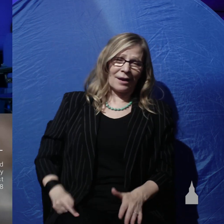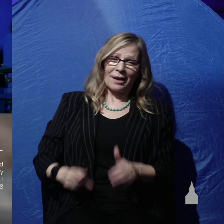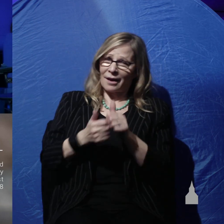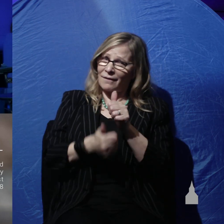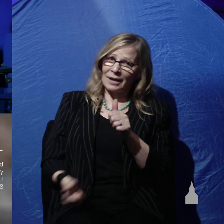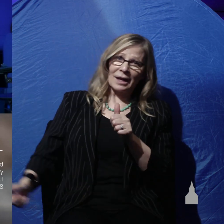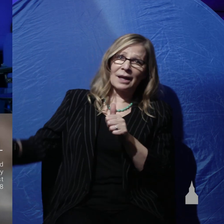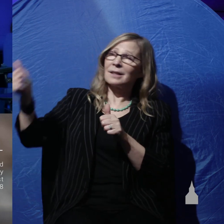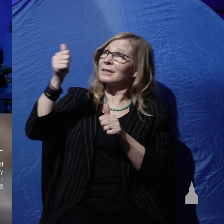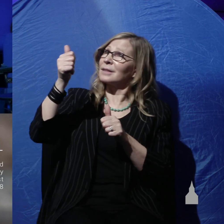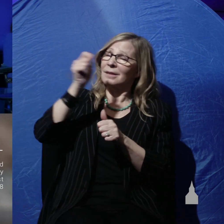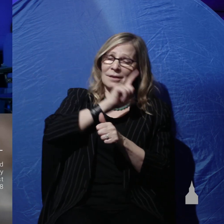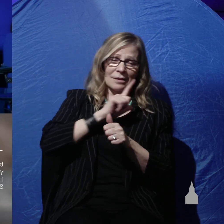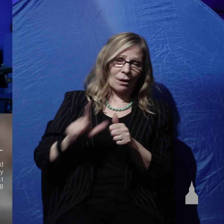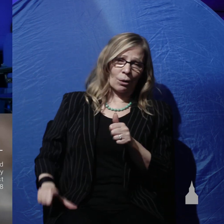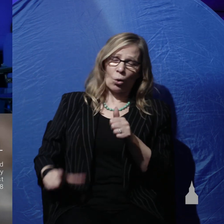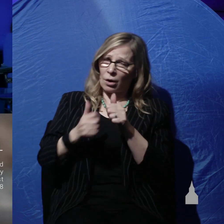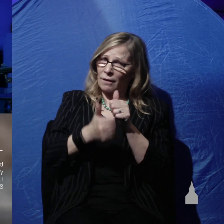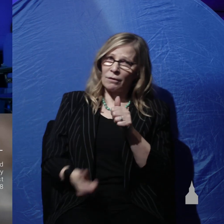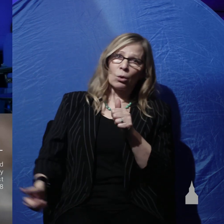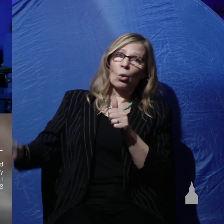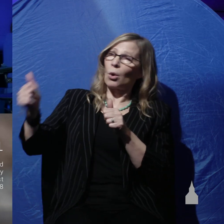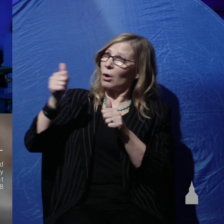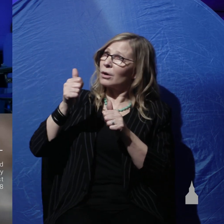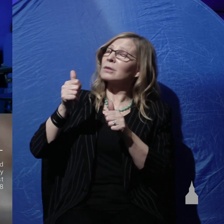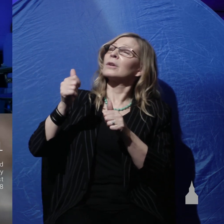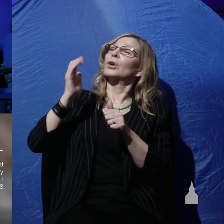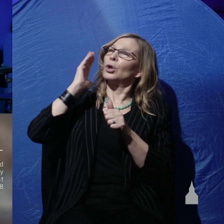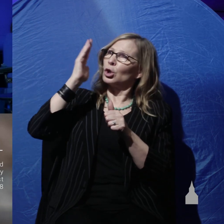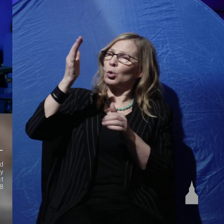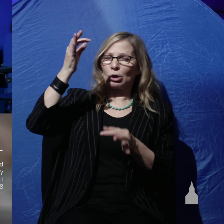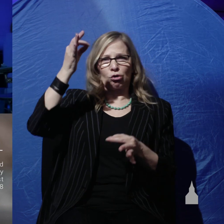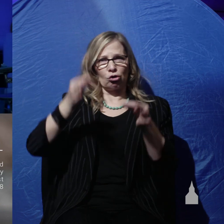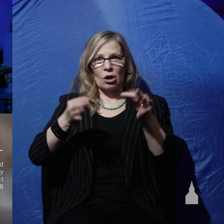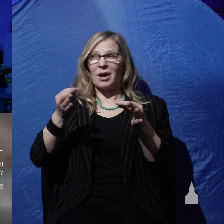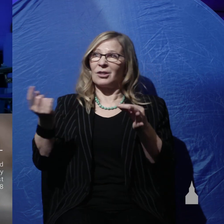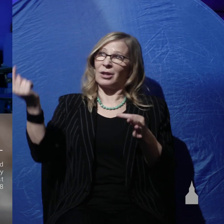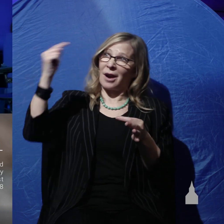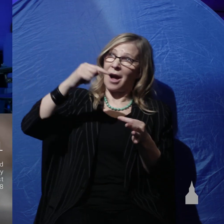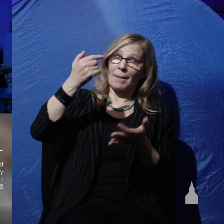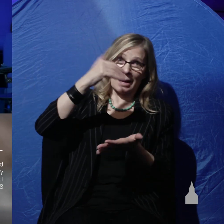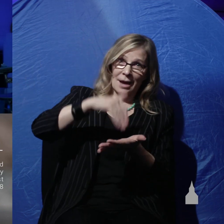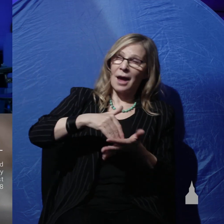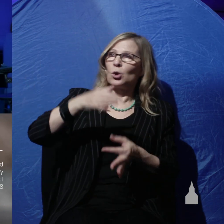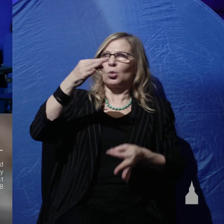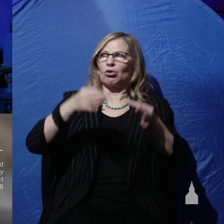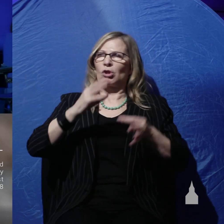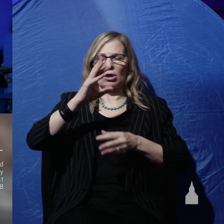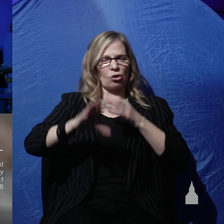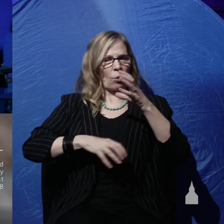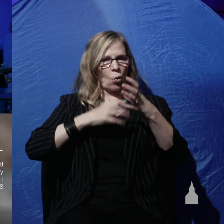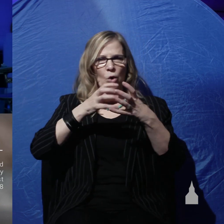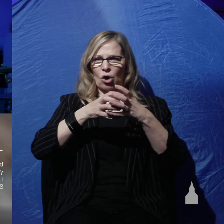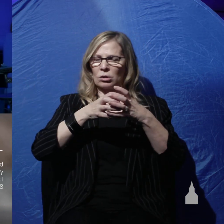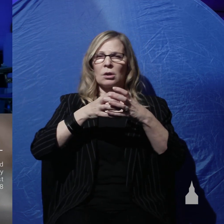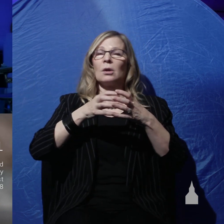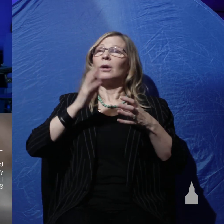Lord of lords you are coming again and you will judge the world in righteousness and you will put an end to all of this